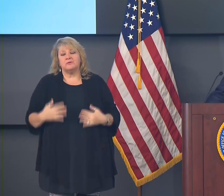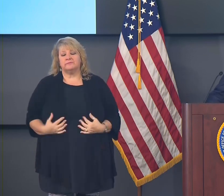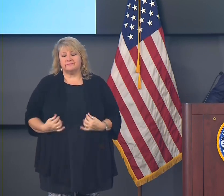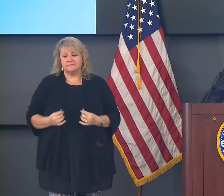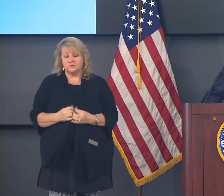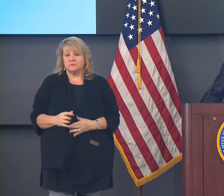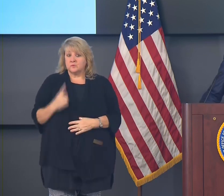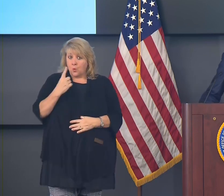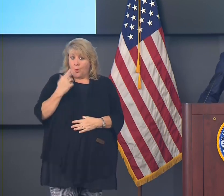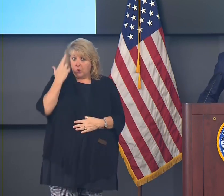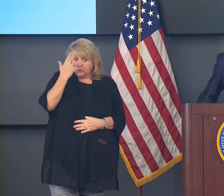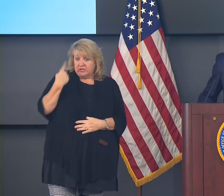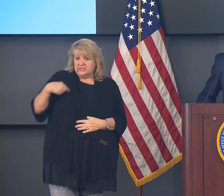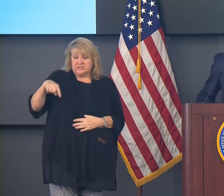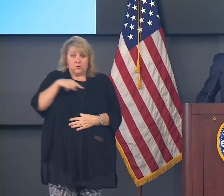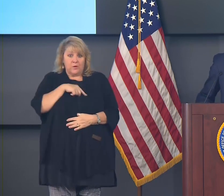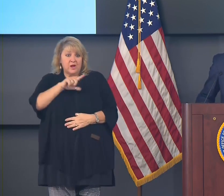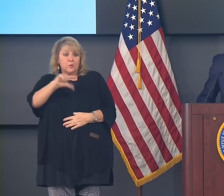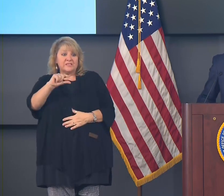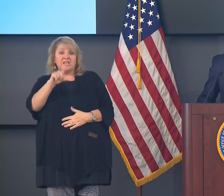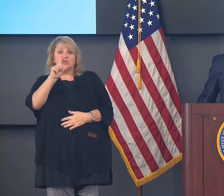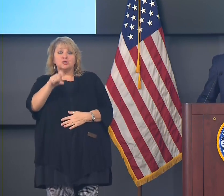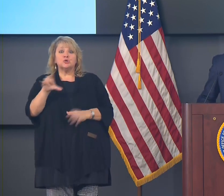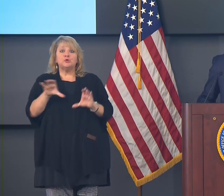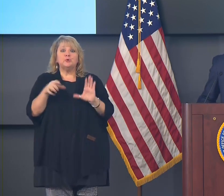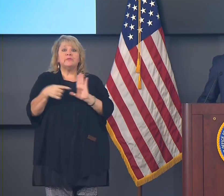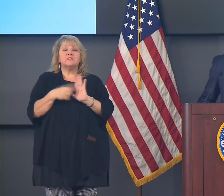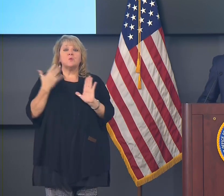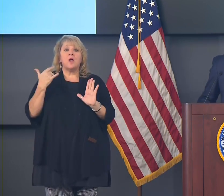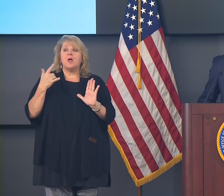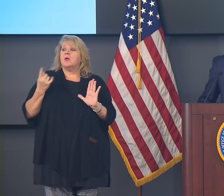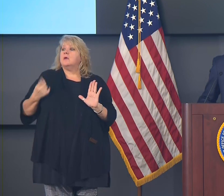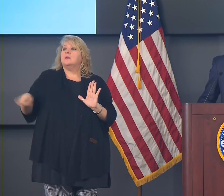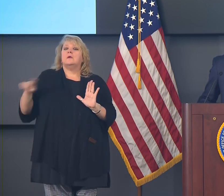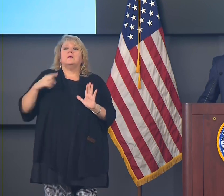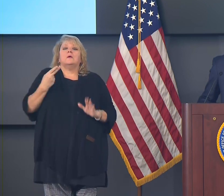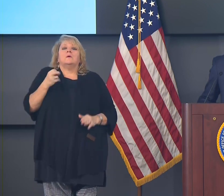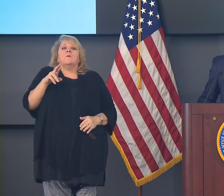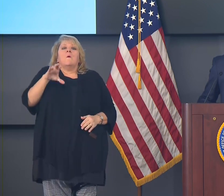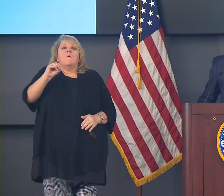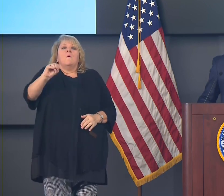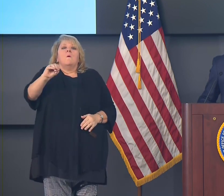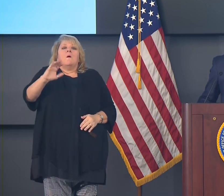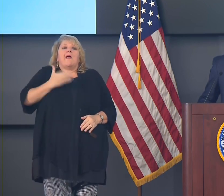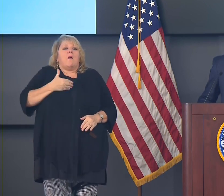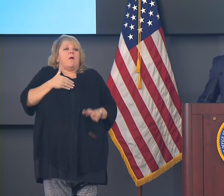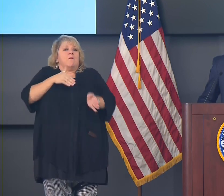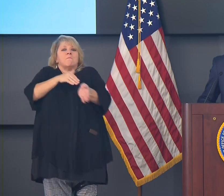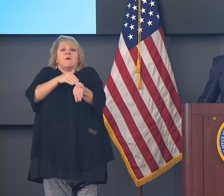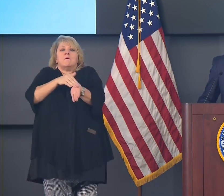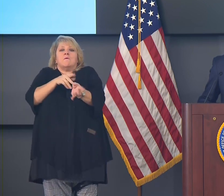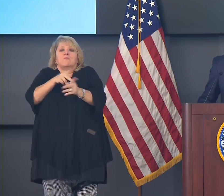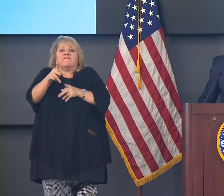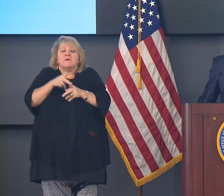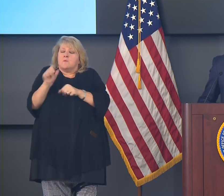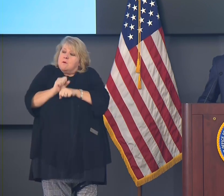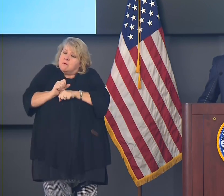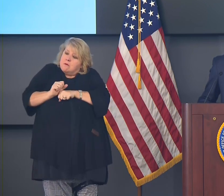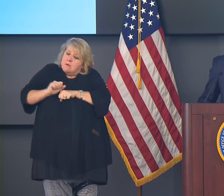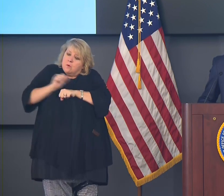do this is because we owe such a debt of gratitude to the heroic medical professionals who've been working so hard